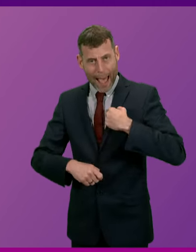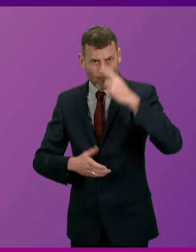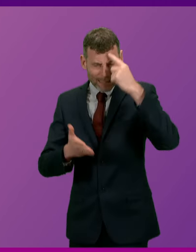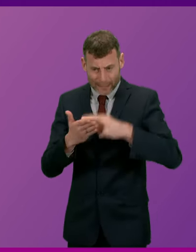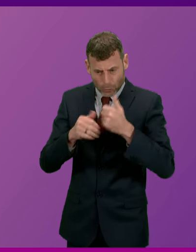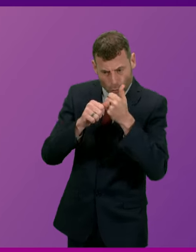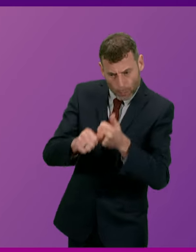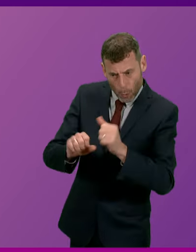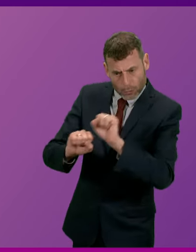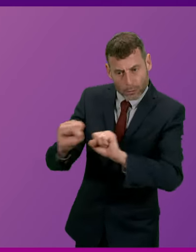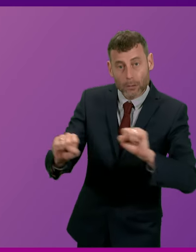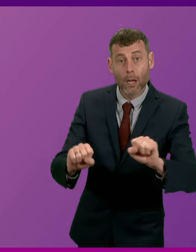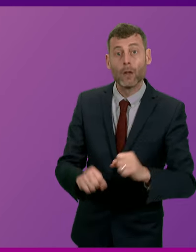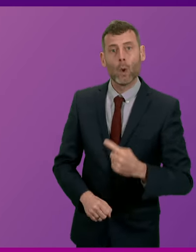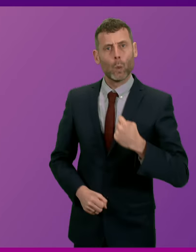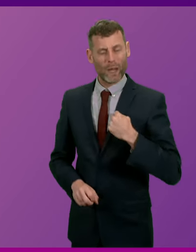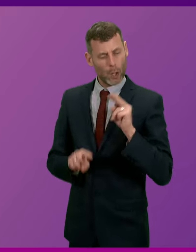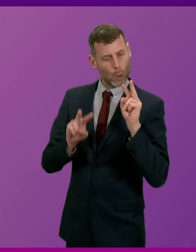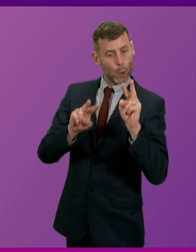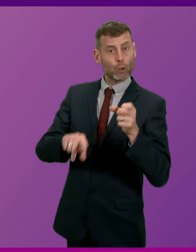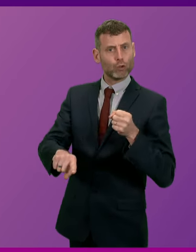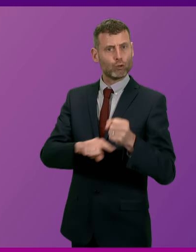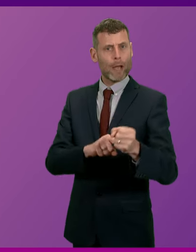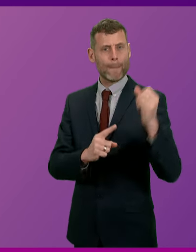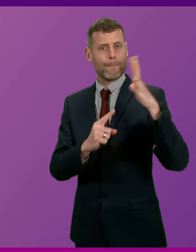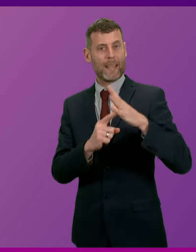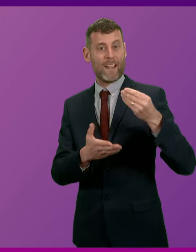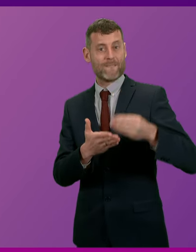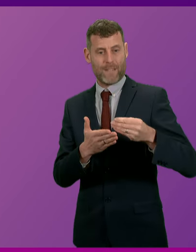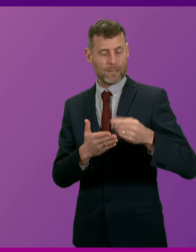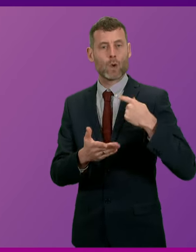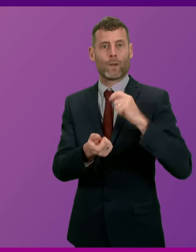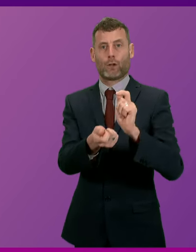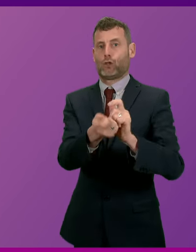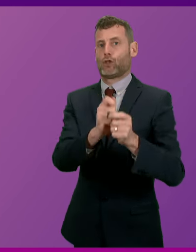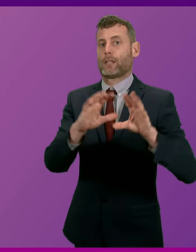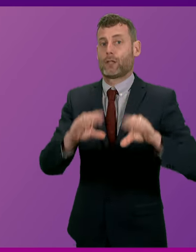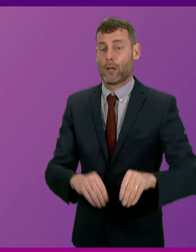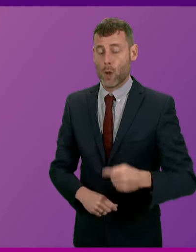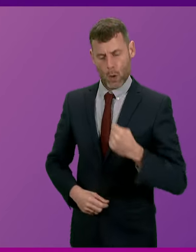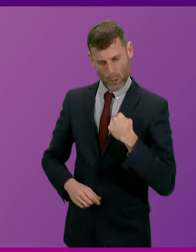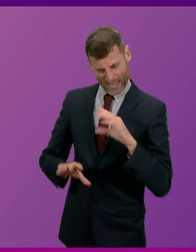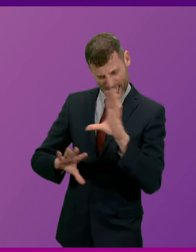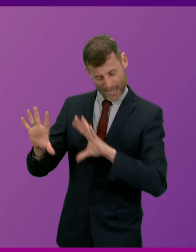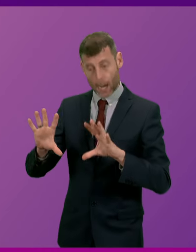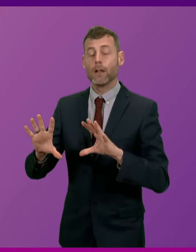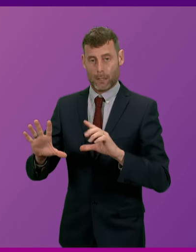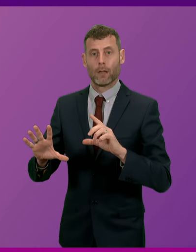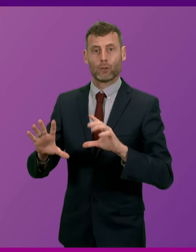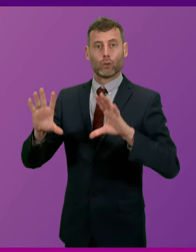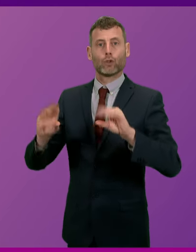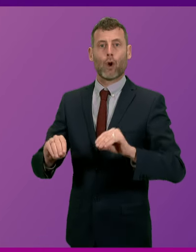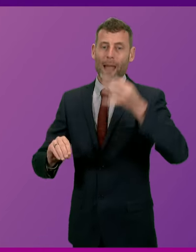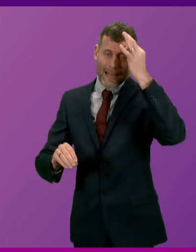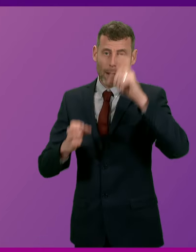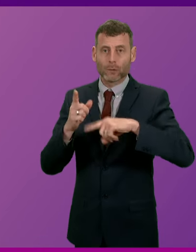that we've removed peak railfares from our railways. It's our action that has seen a council tax freeze helping households in the midst